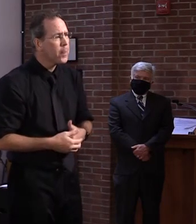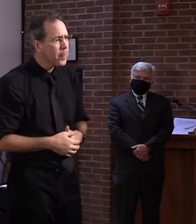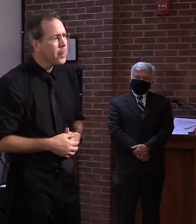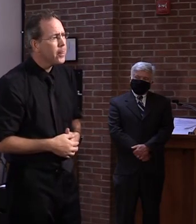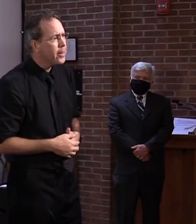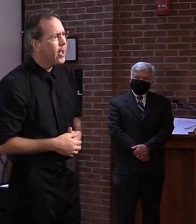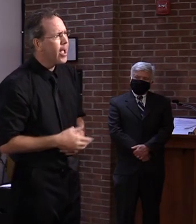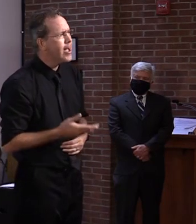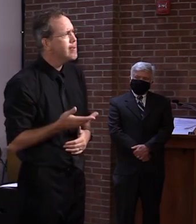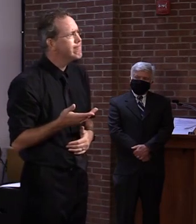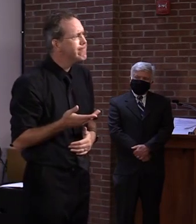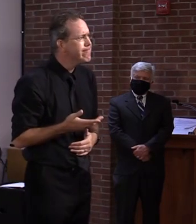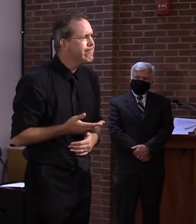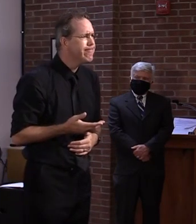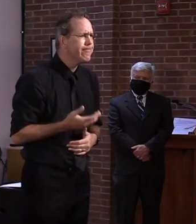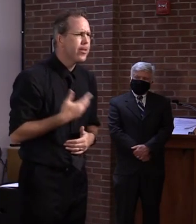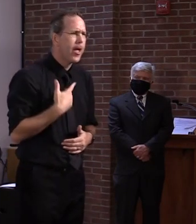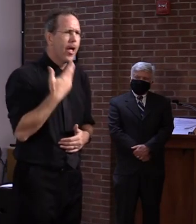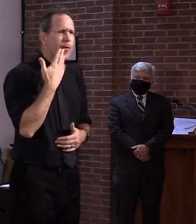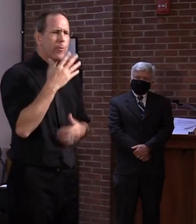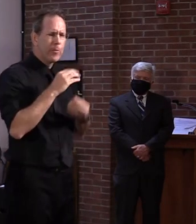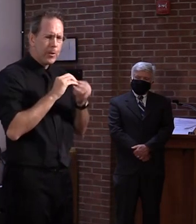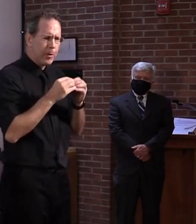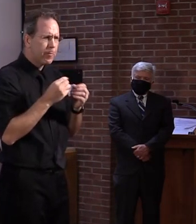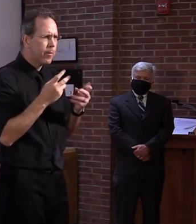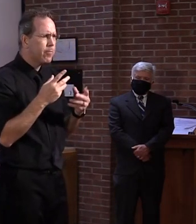do know that I am currently down one position.